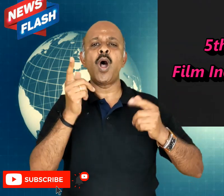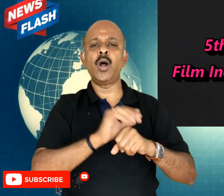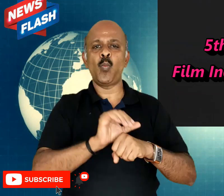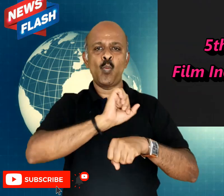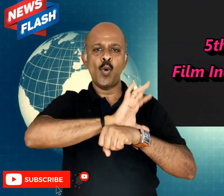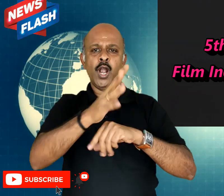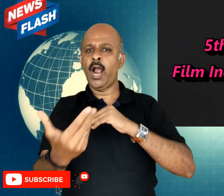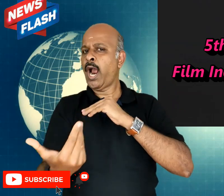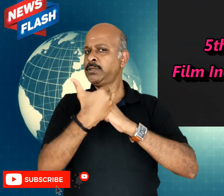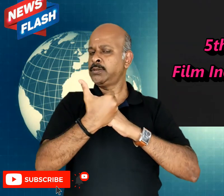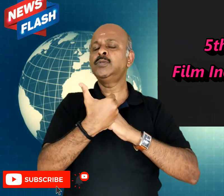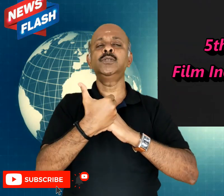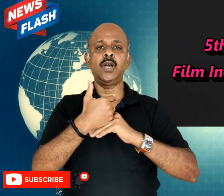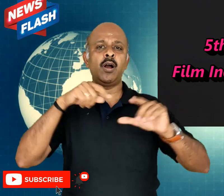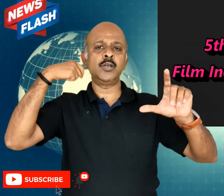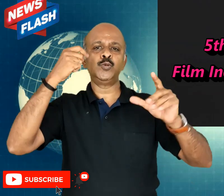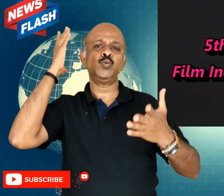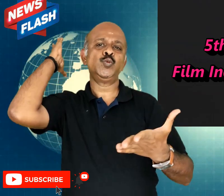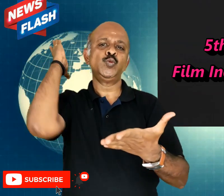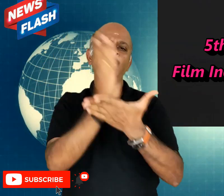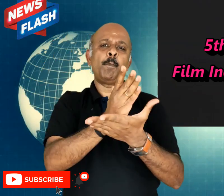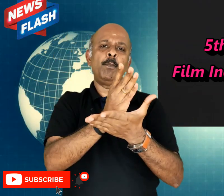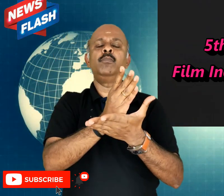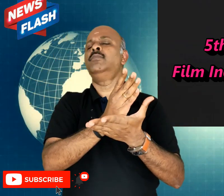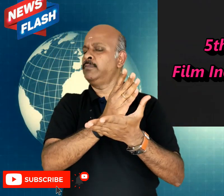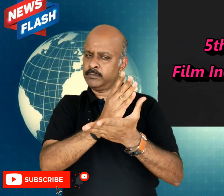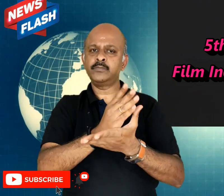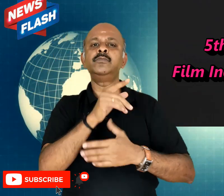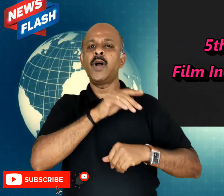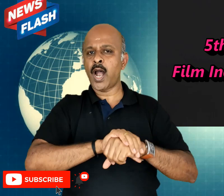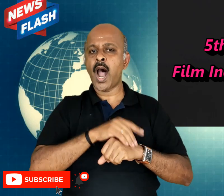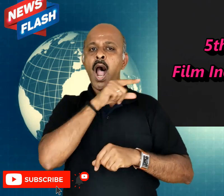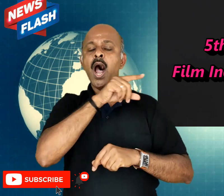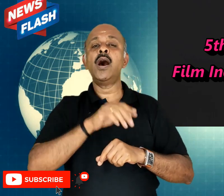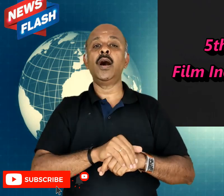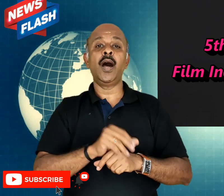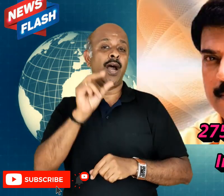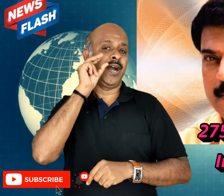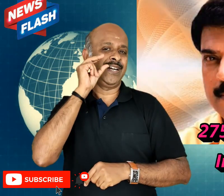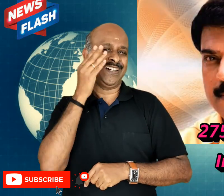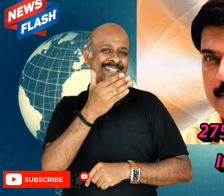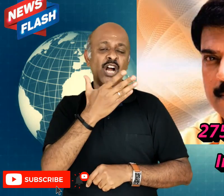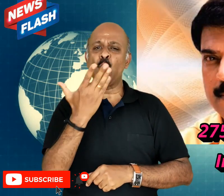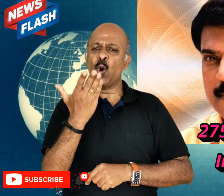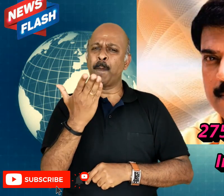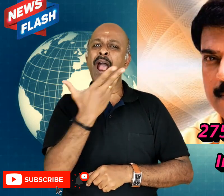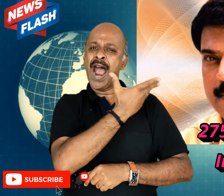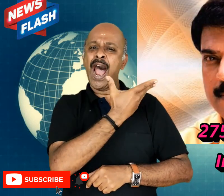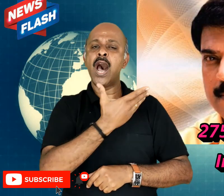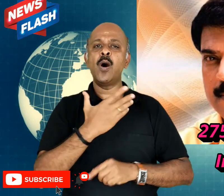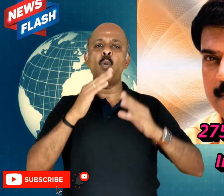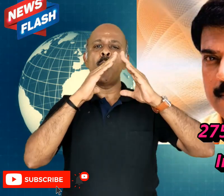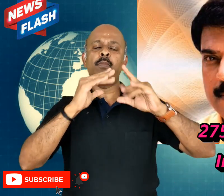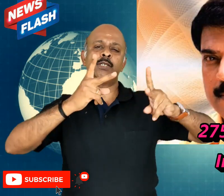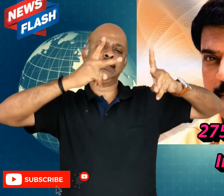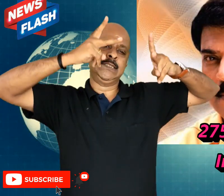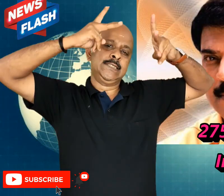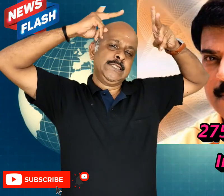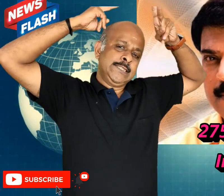The film industry had shut down due to the pandemic at March